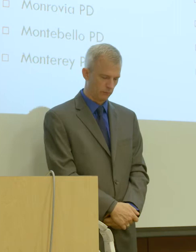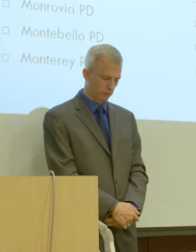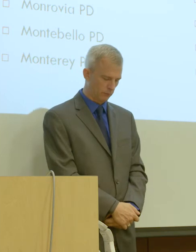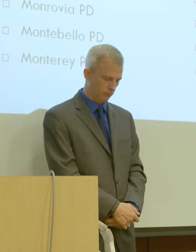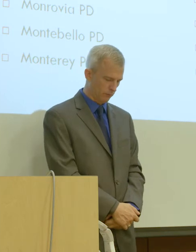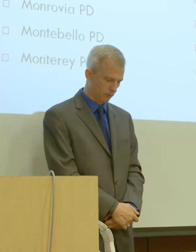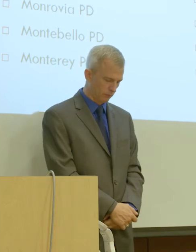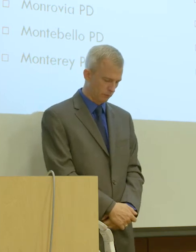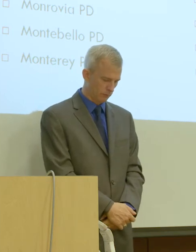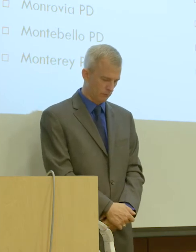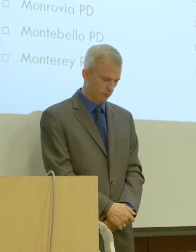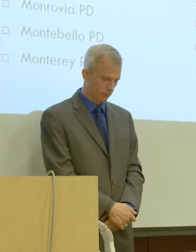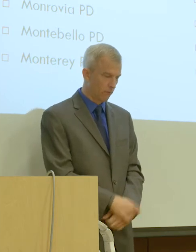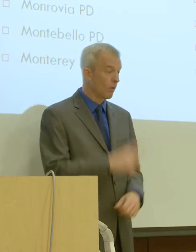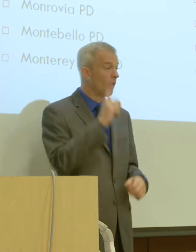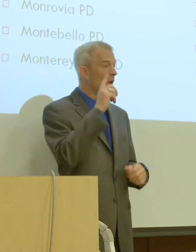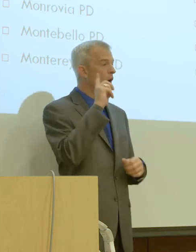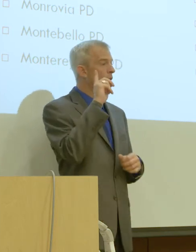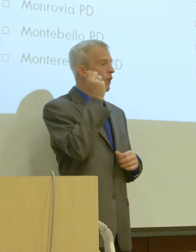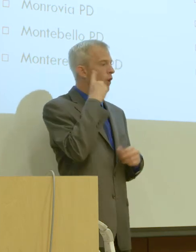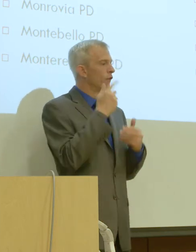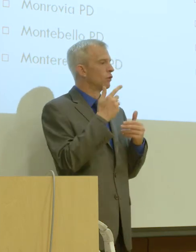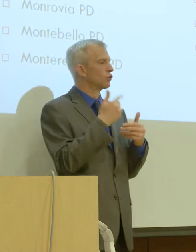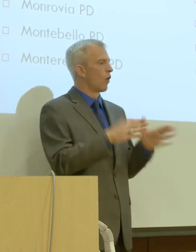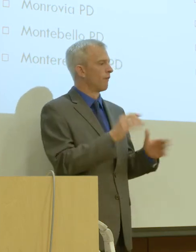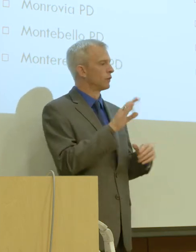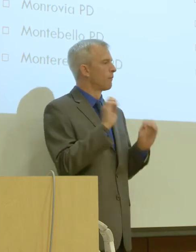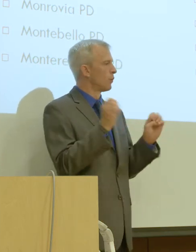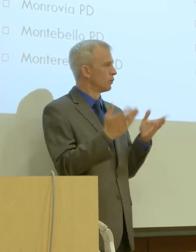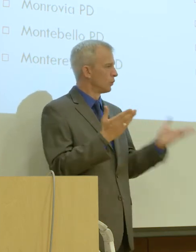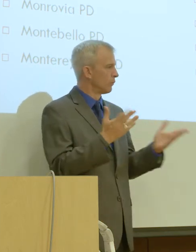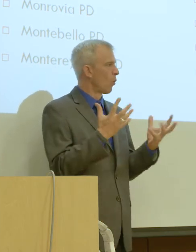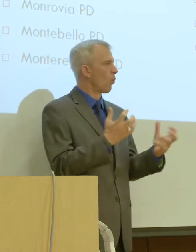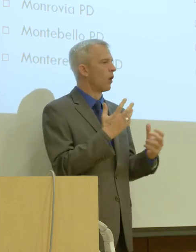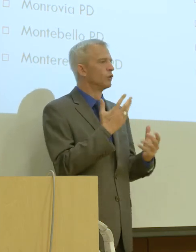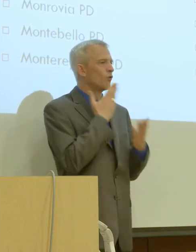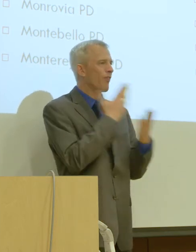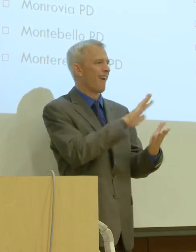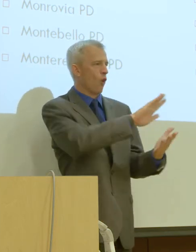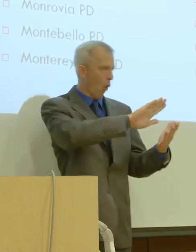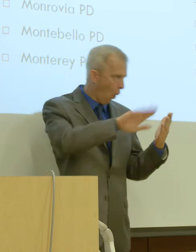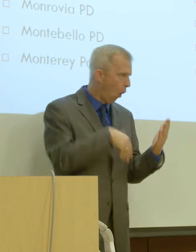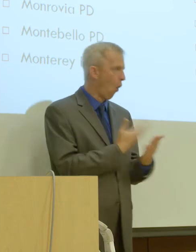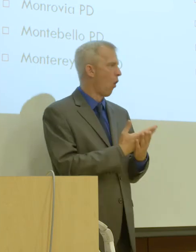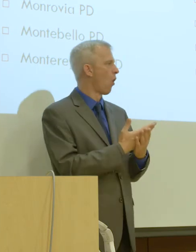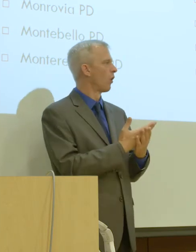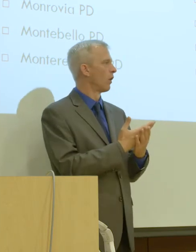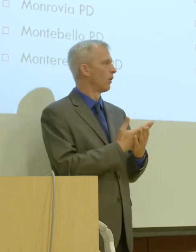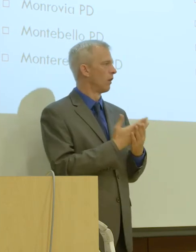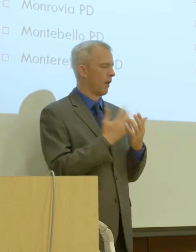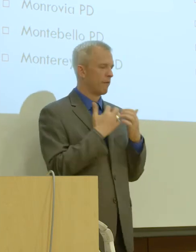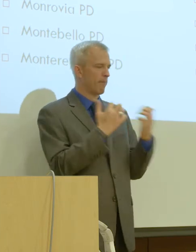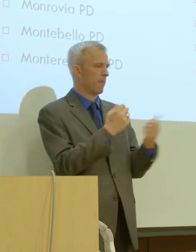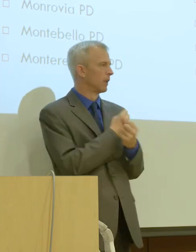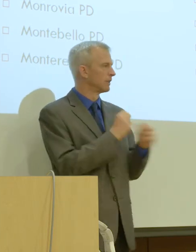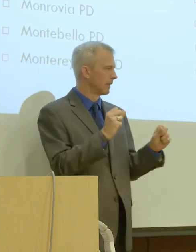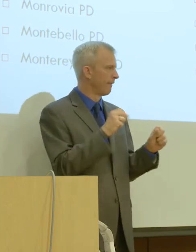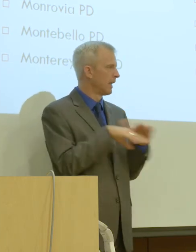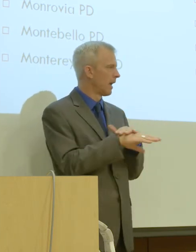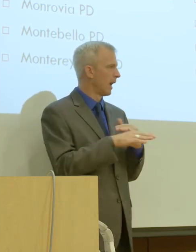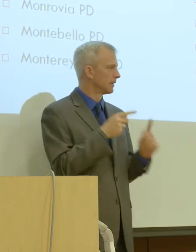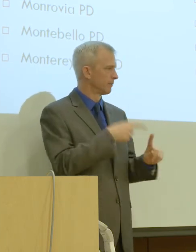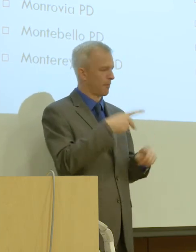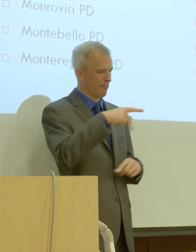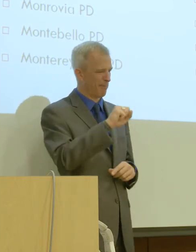You know, Governor's Office of Emergency Services would like to thank all of the PSAPs involved. The leadership